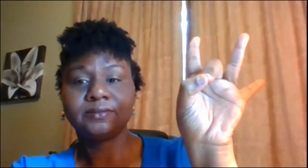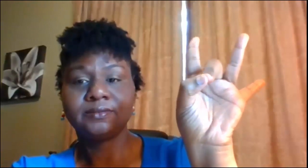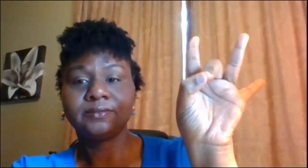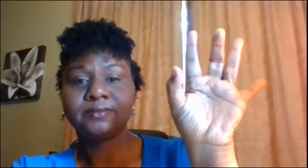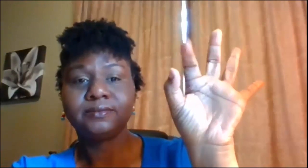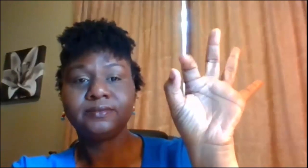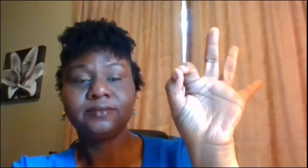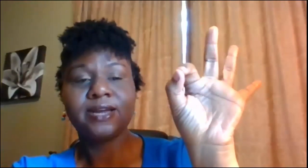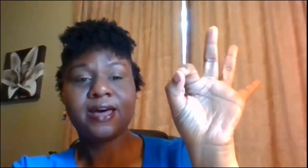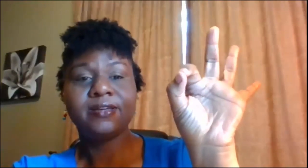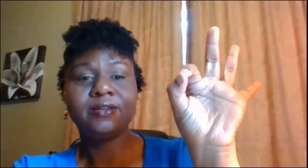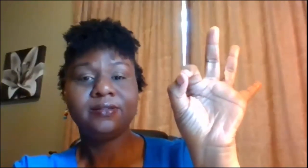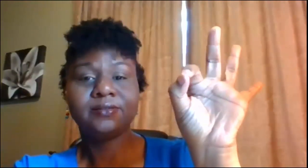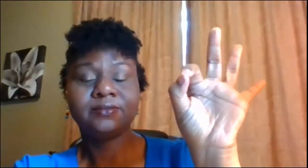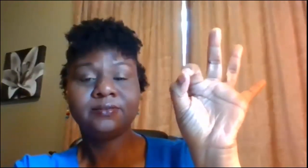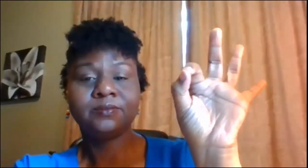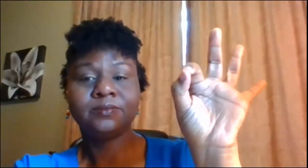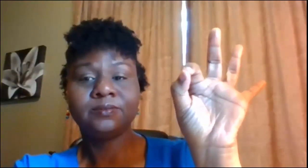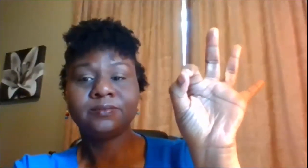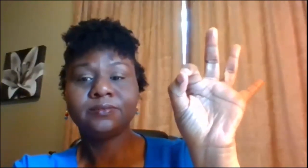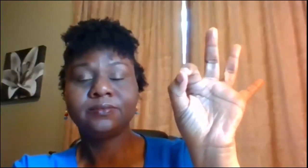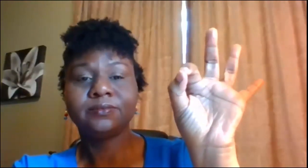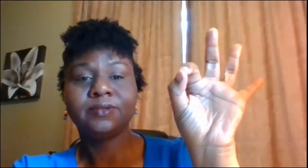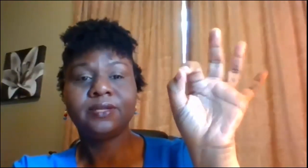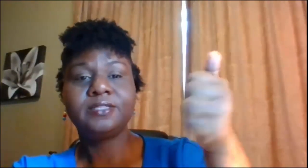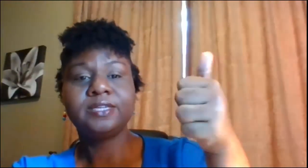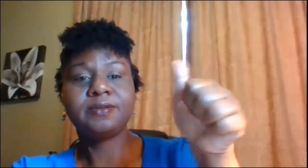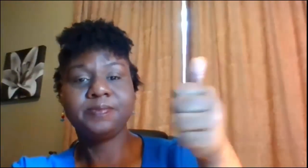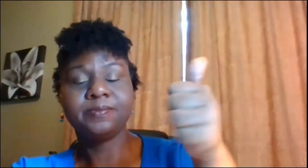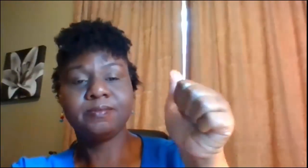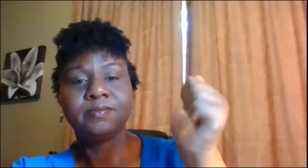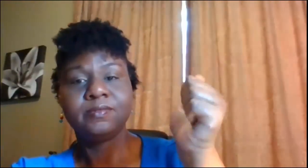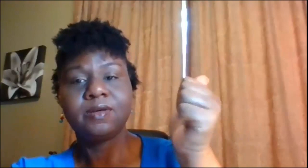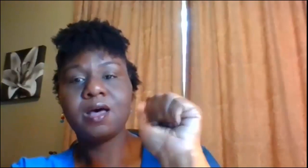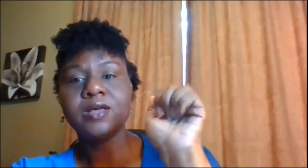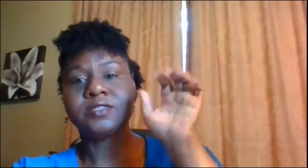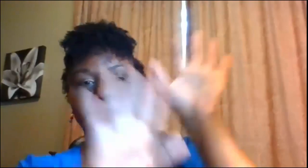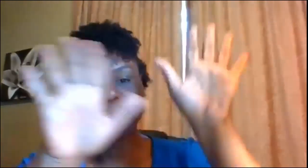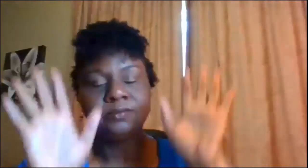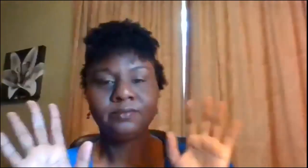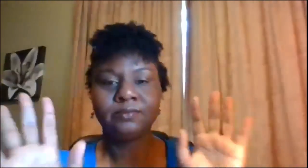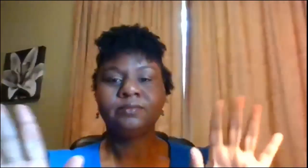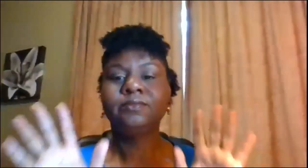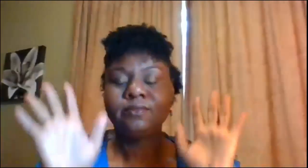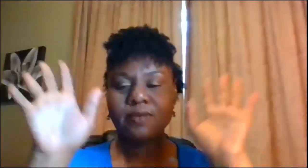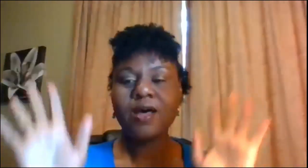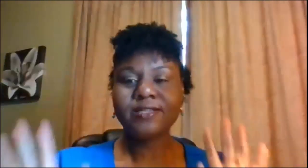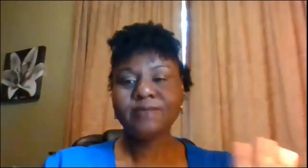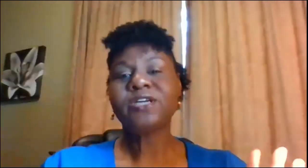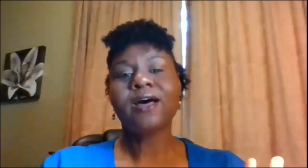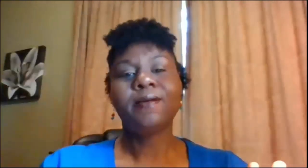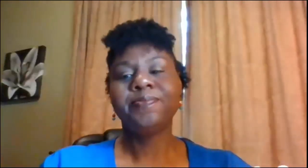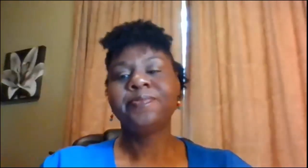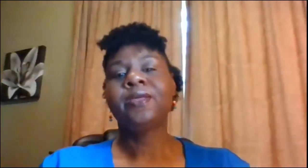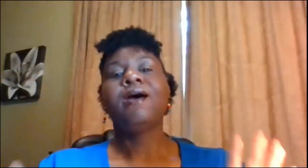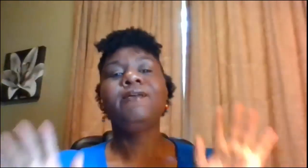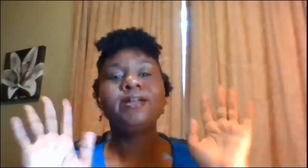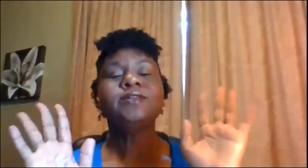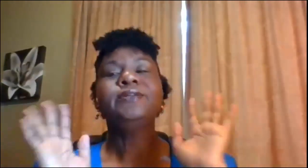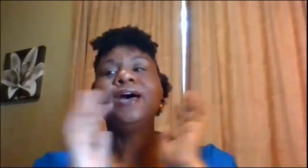eight nine nine ten awesome awesome job all right so now